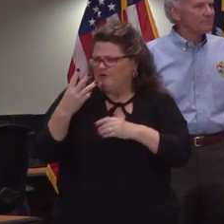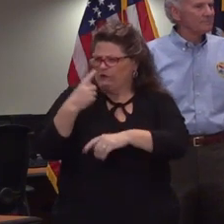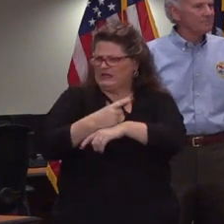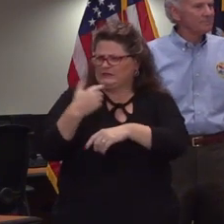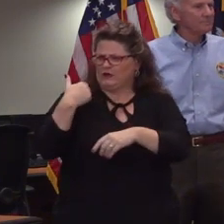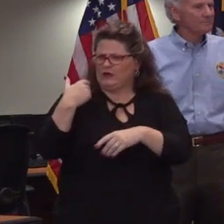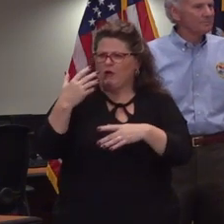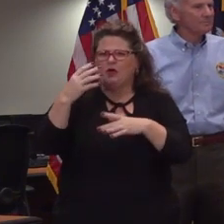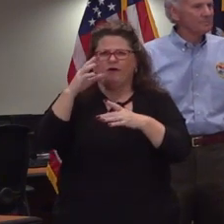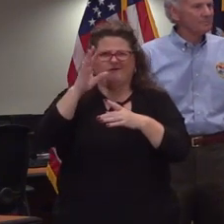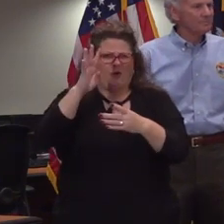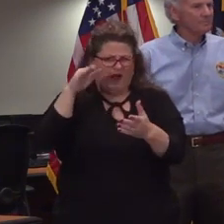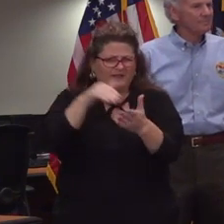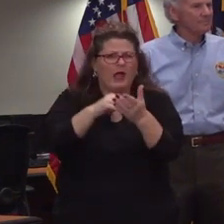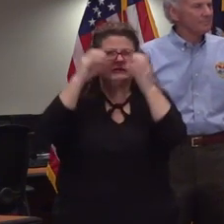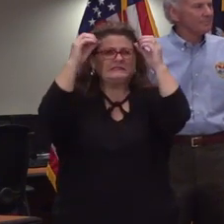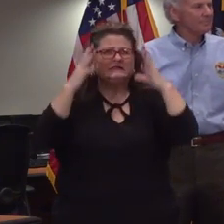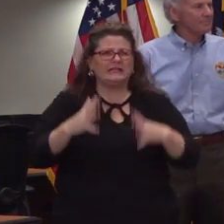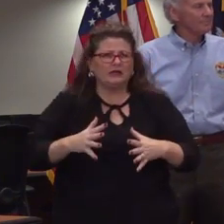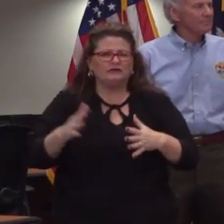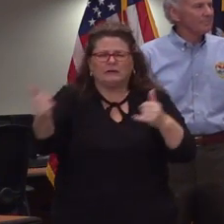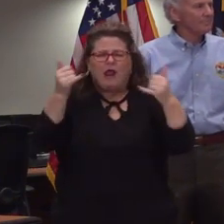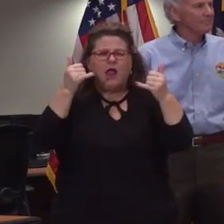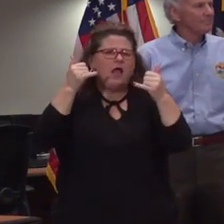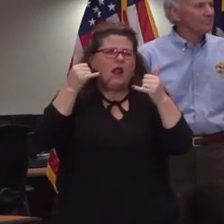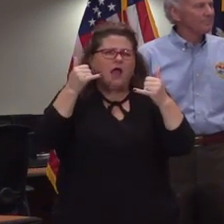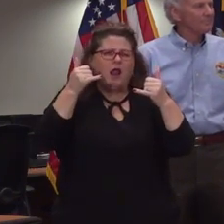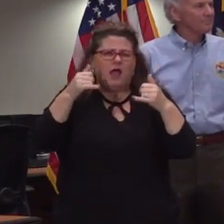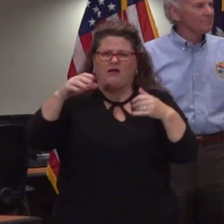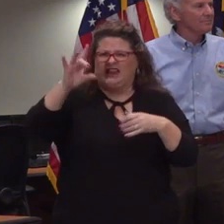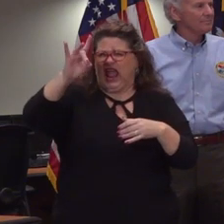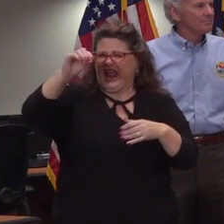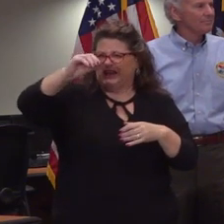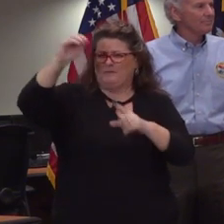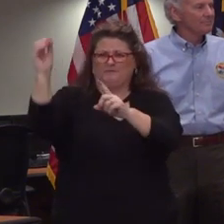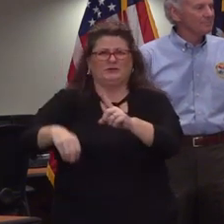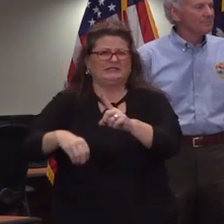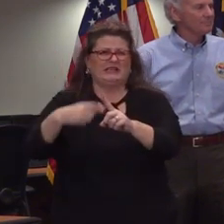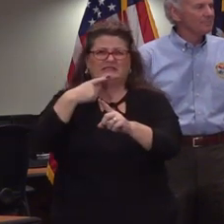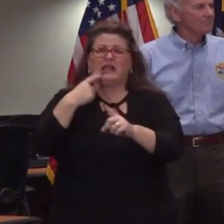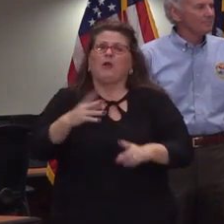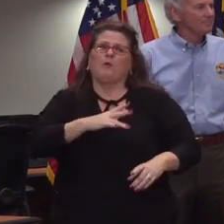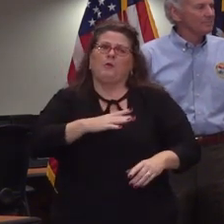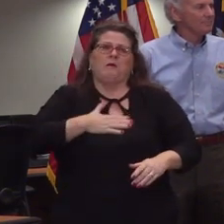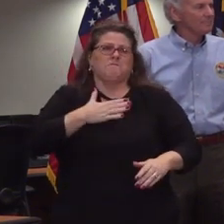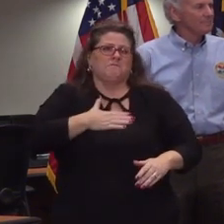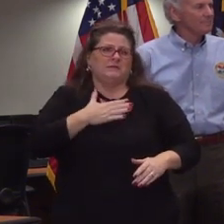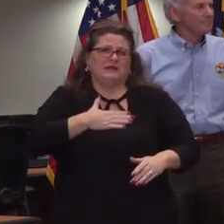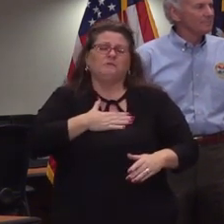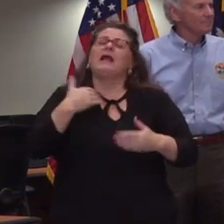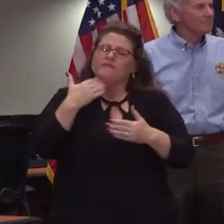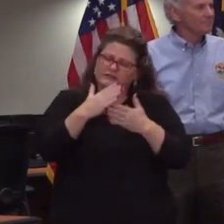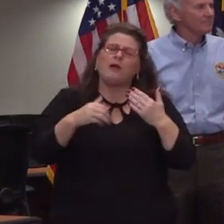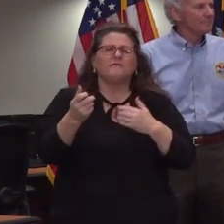4 000 teachers and over 80 percent of them said they were very very pleased at how the instruction was going we do have